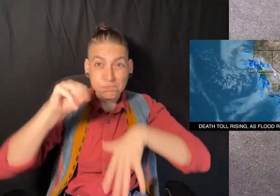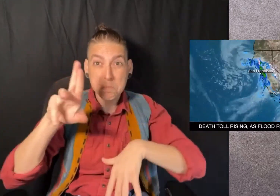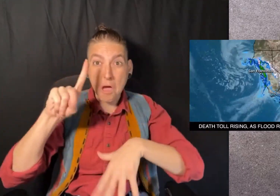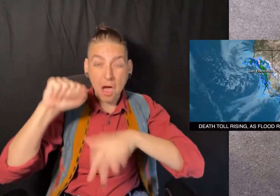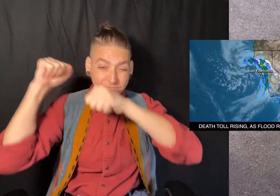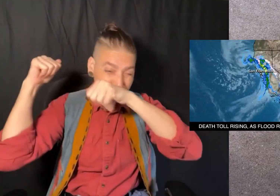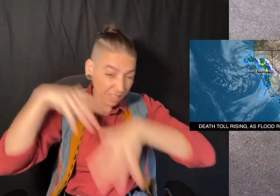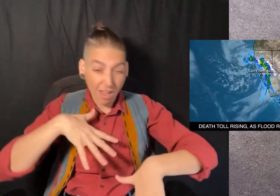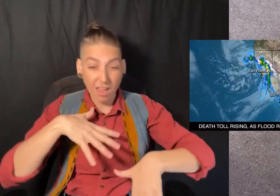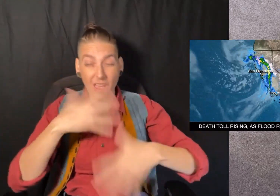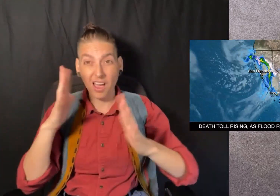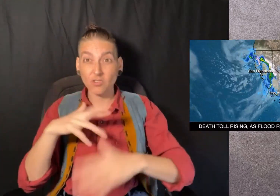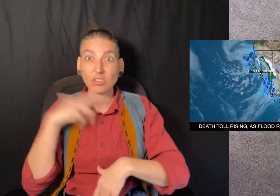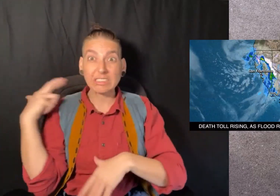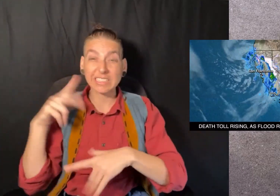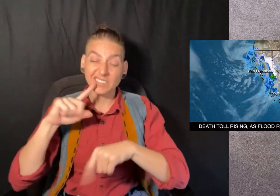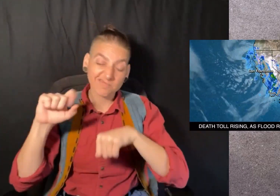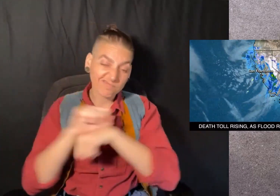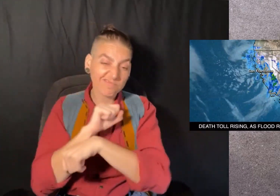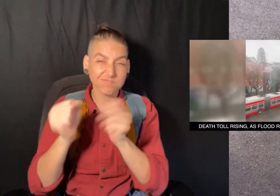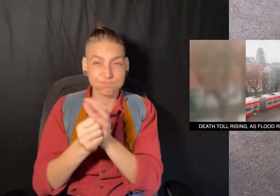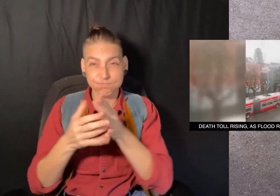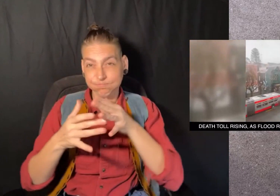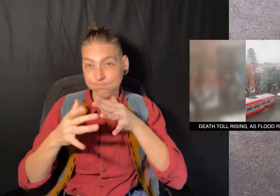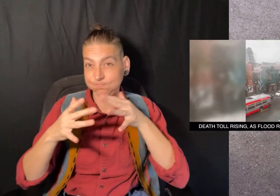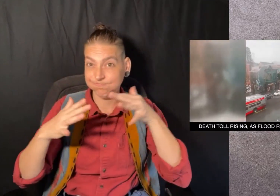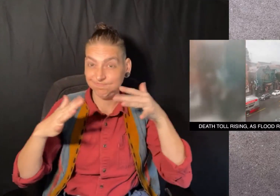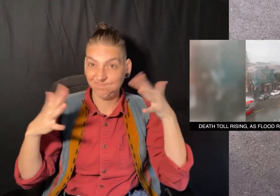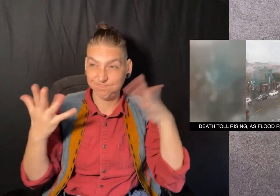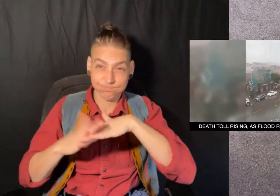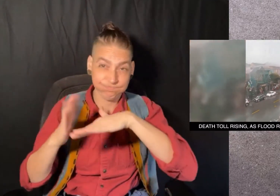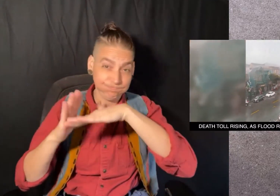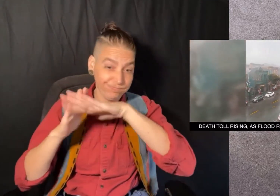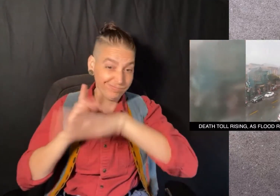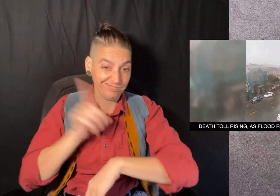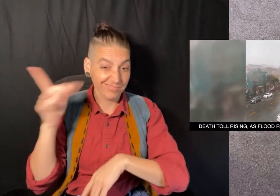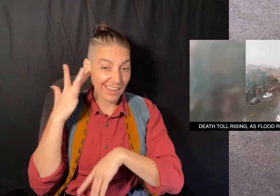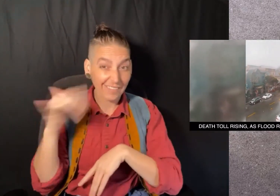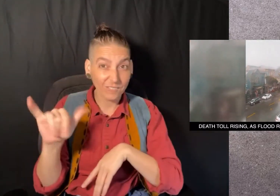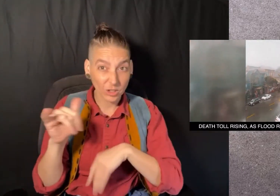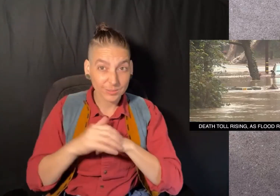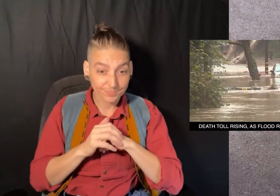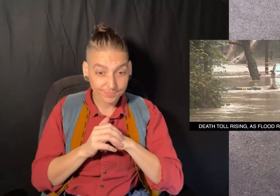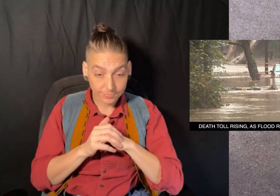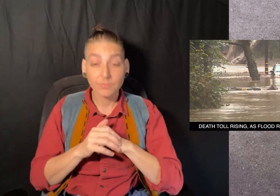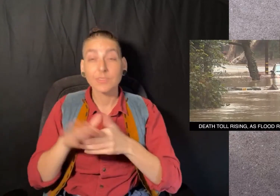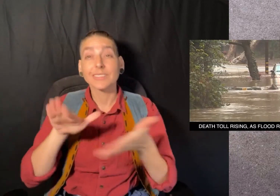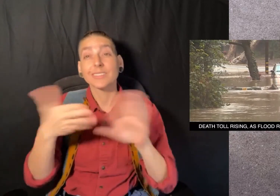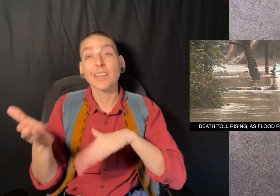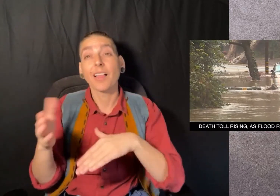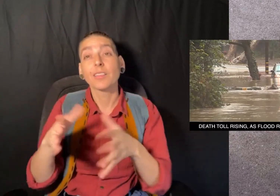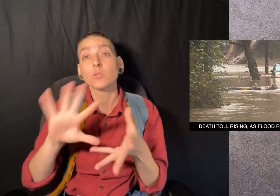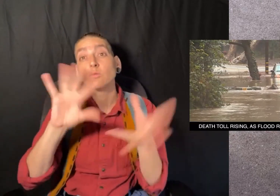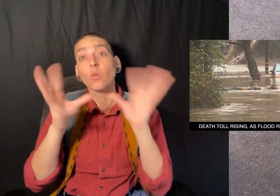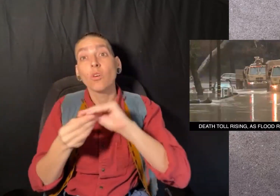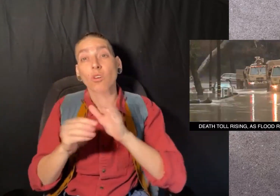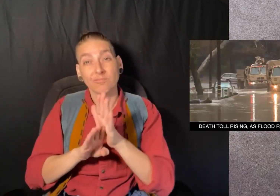Flooding and mudslide risks are growing in California and the death toll is rising too.